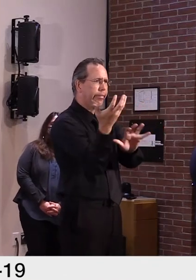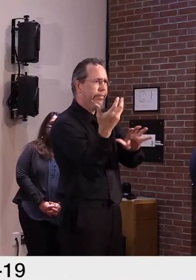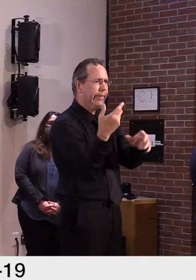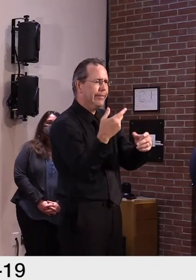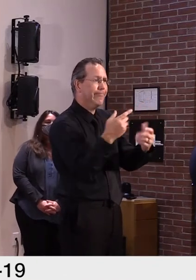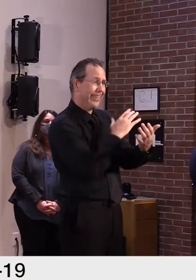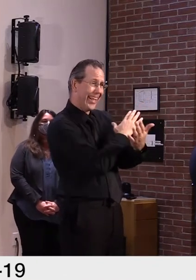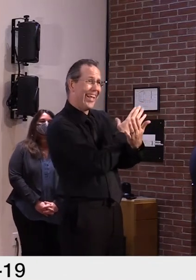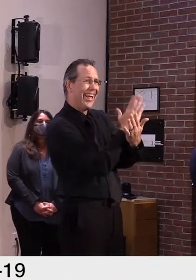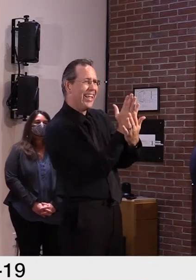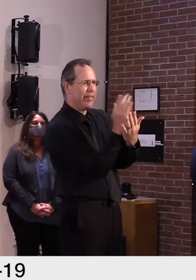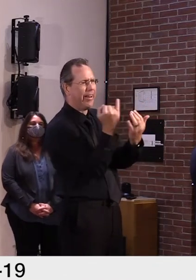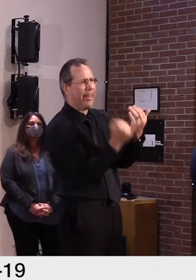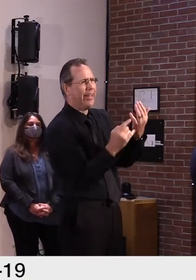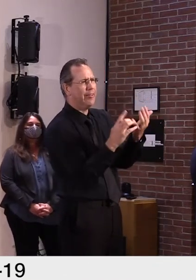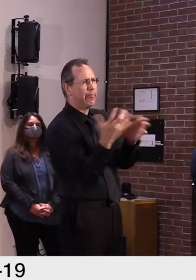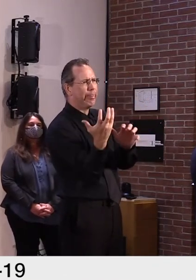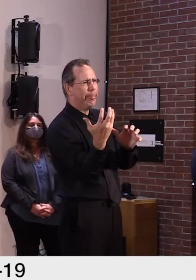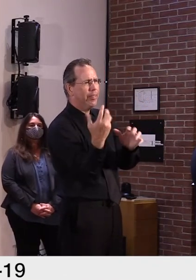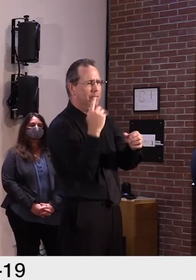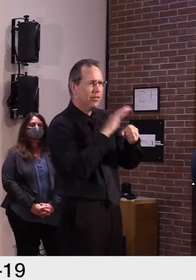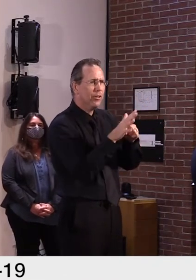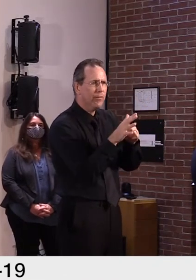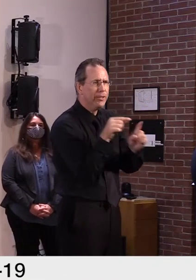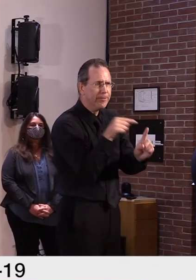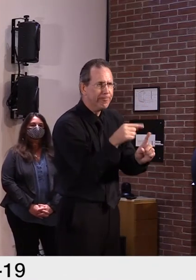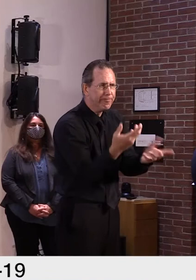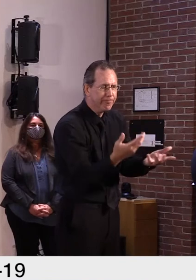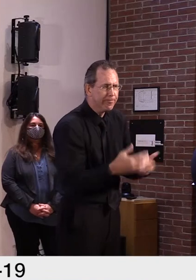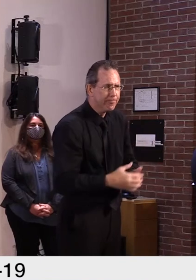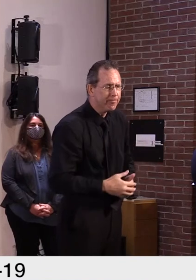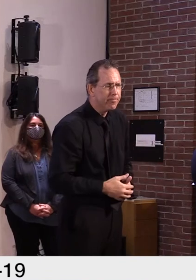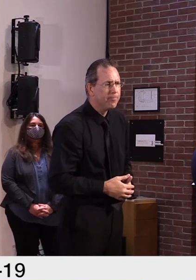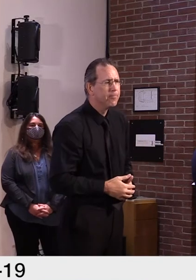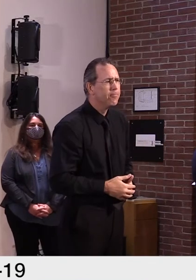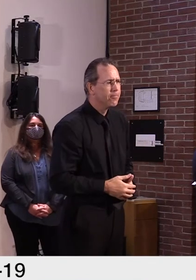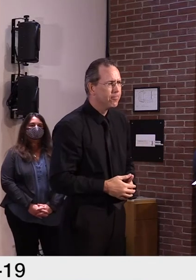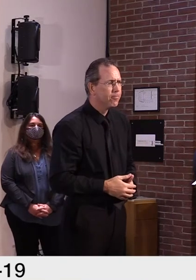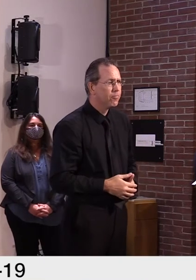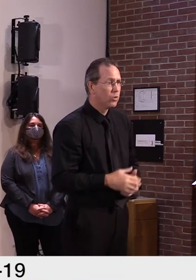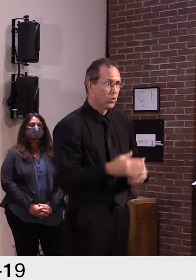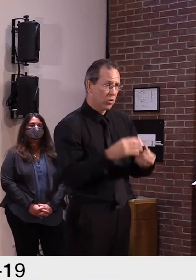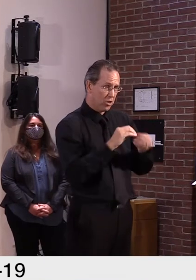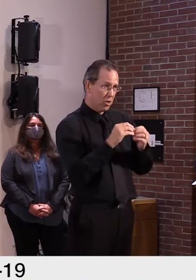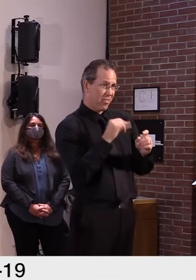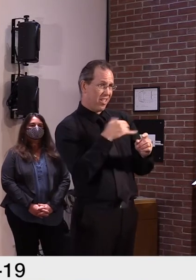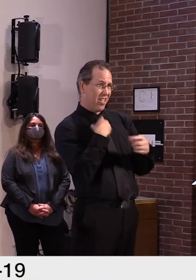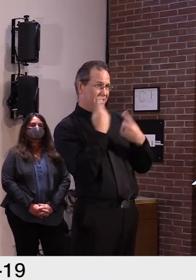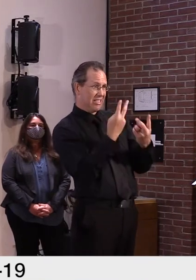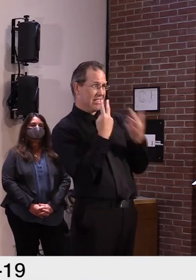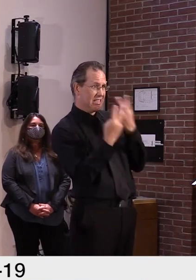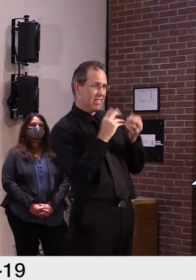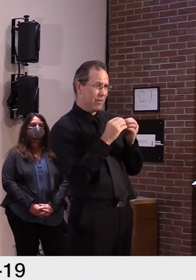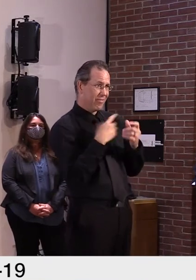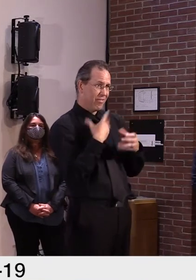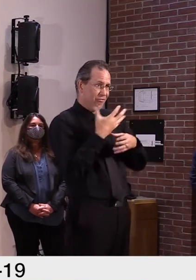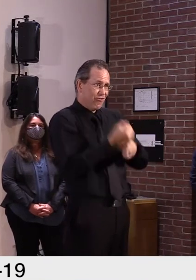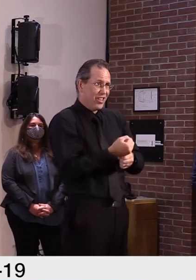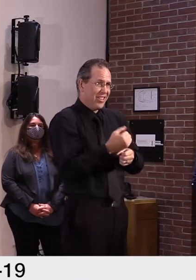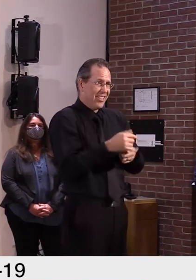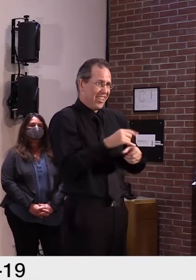these numbers with somewhat of a grain of salt because I'm not sure they're truly reflective of the current conditions in the state.